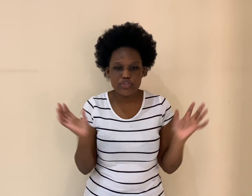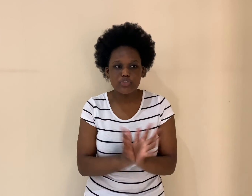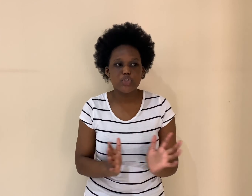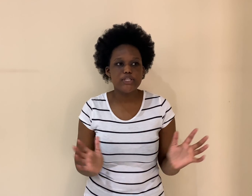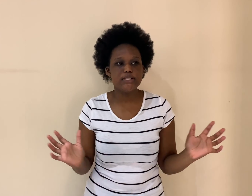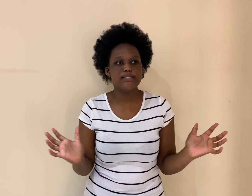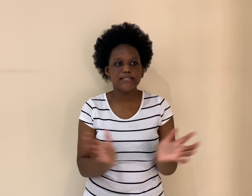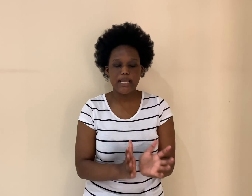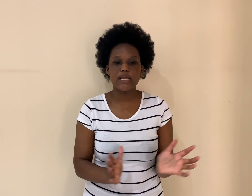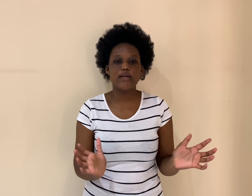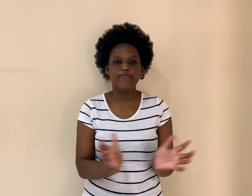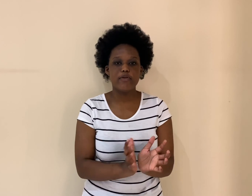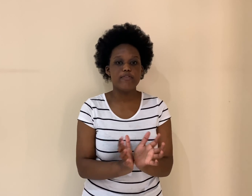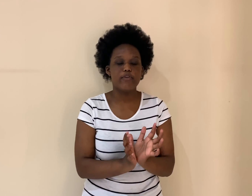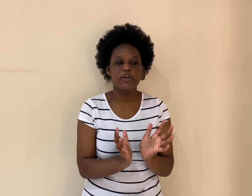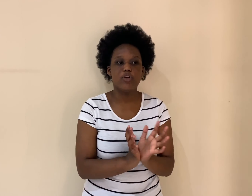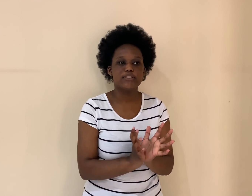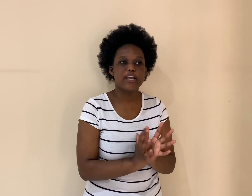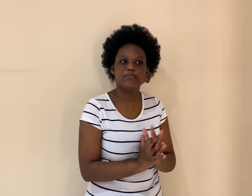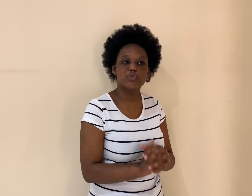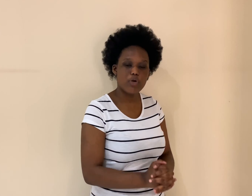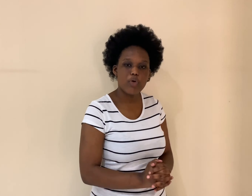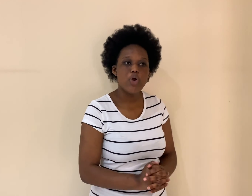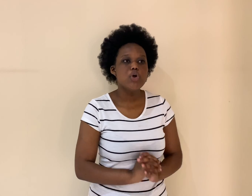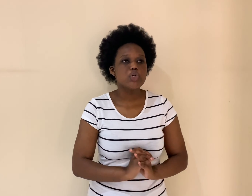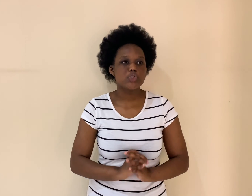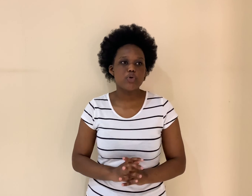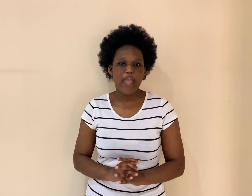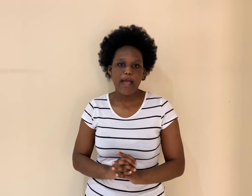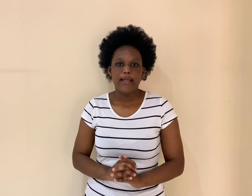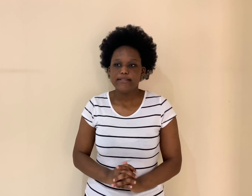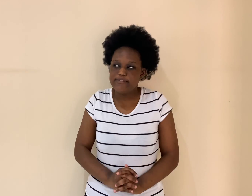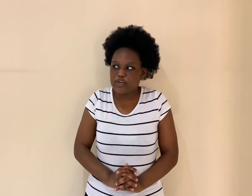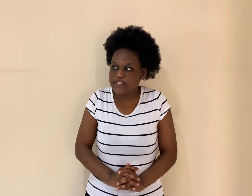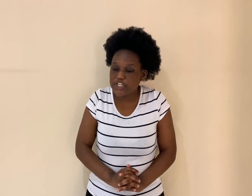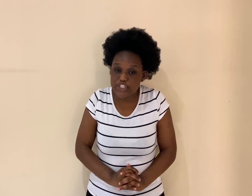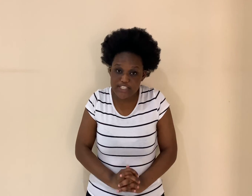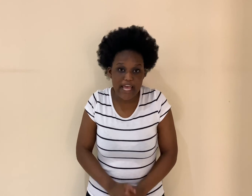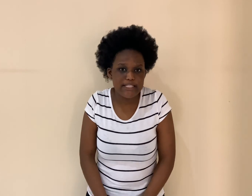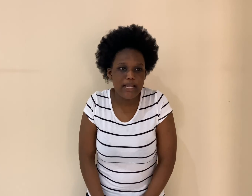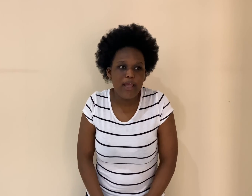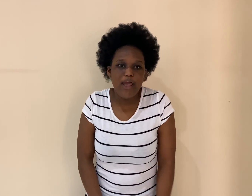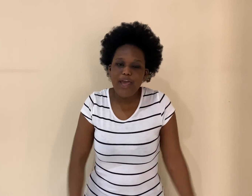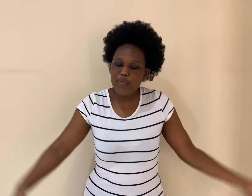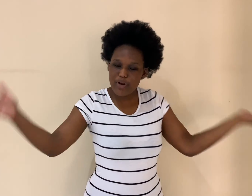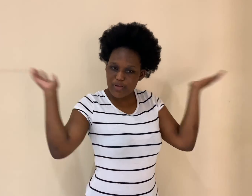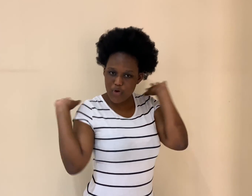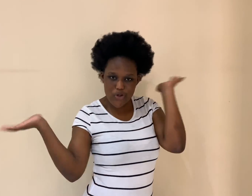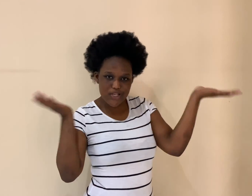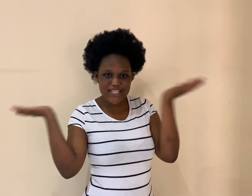trees take a very, very long time to grow. So yeah, deforestation is that. And what are the causes?